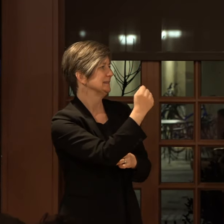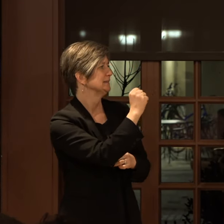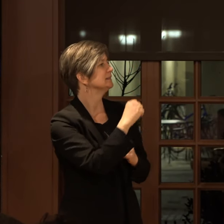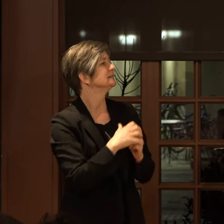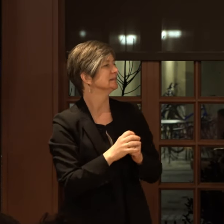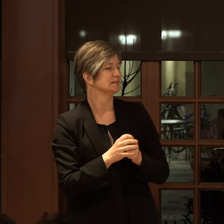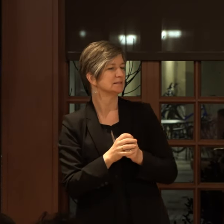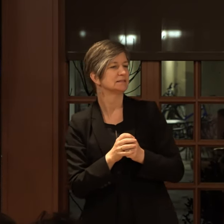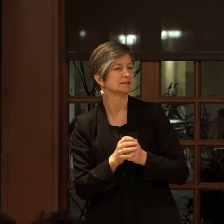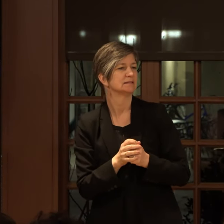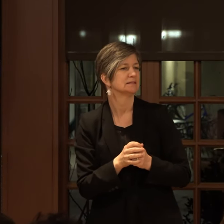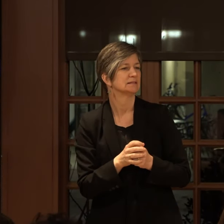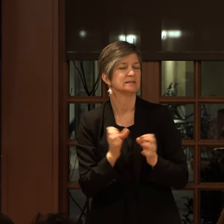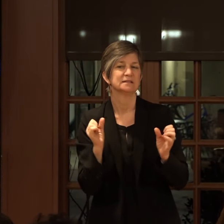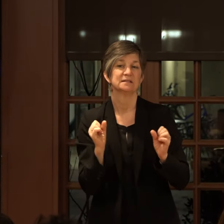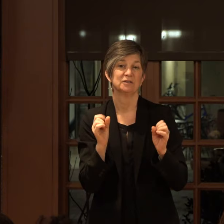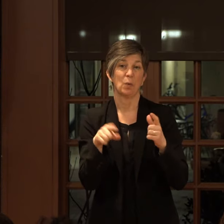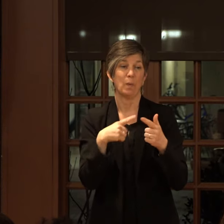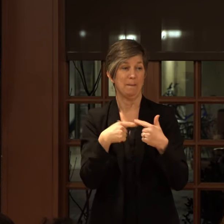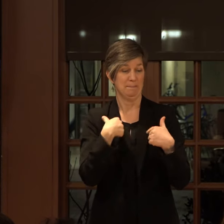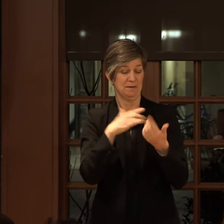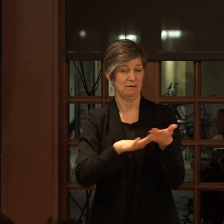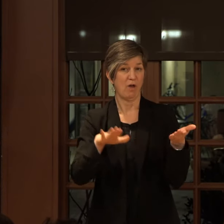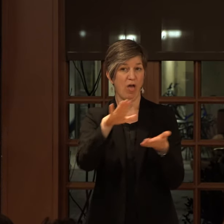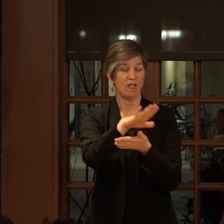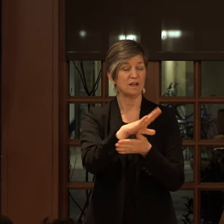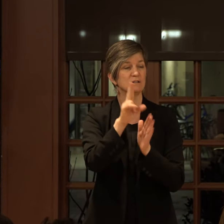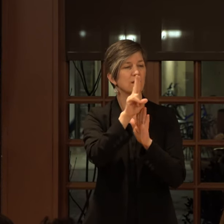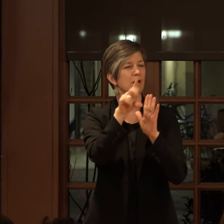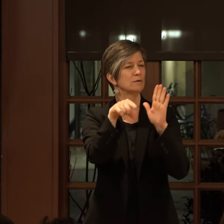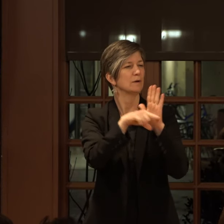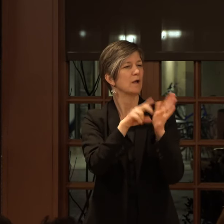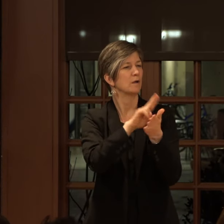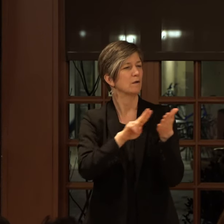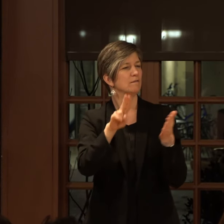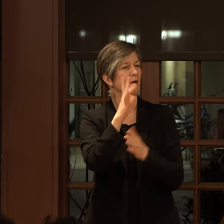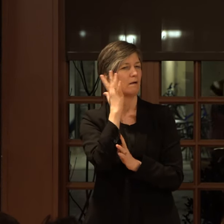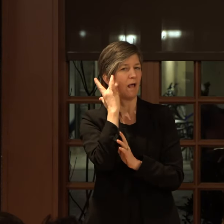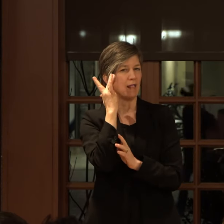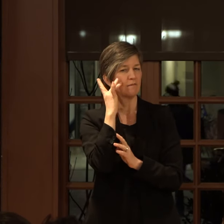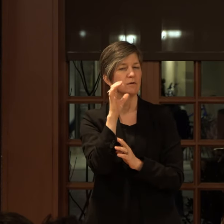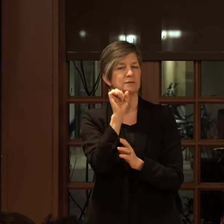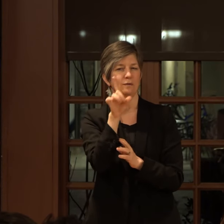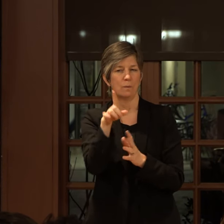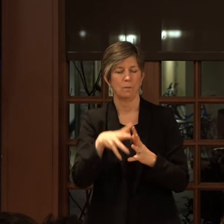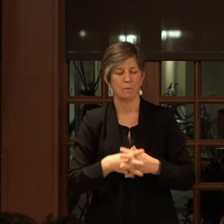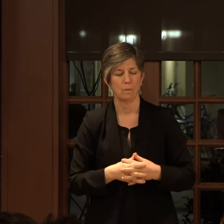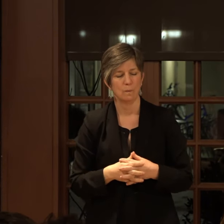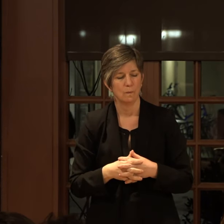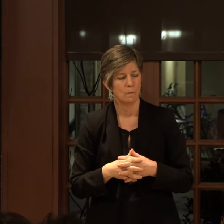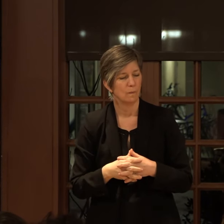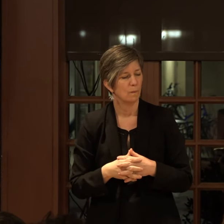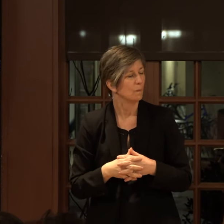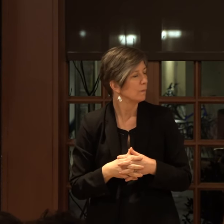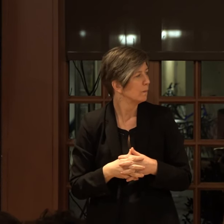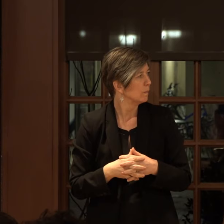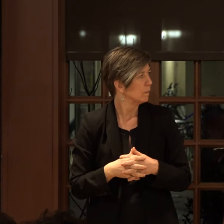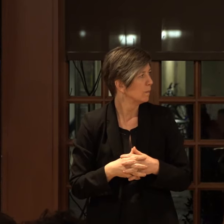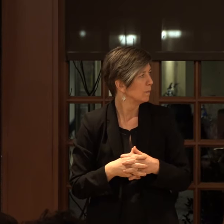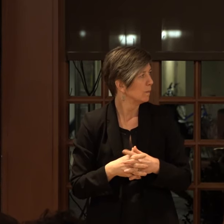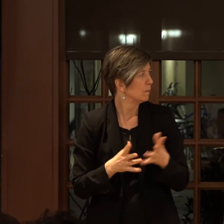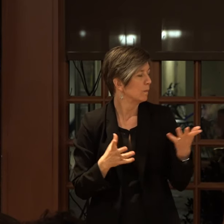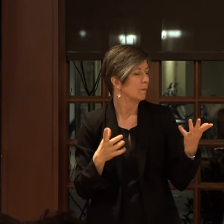Ah, yeah. So when I was in college, I was an undergrad at University of California, San Diego, and